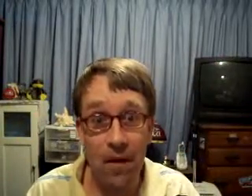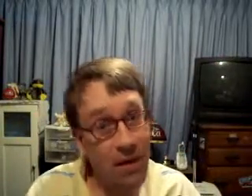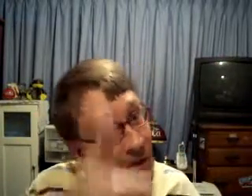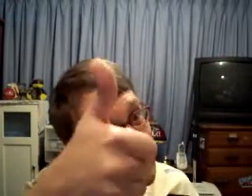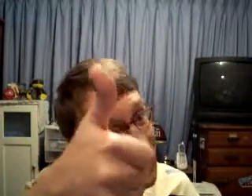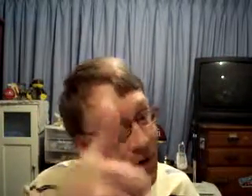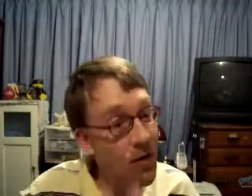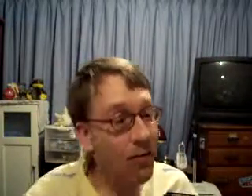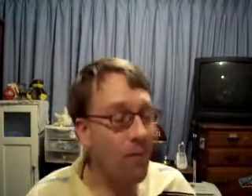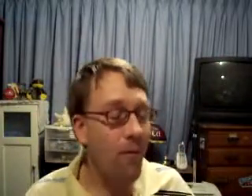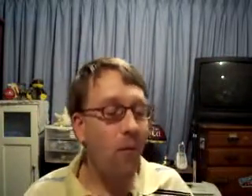There you go.